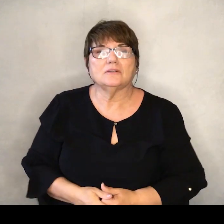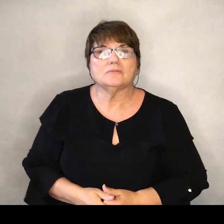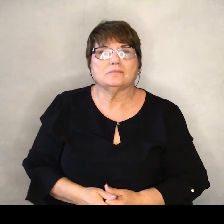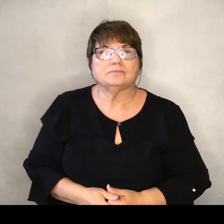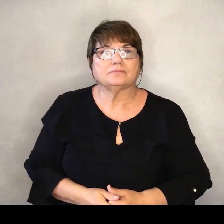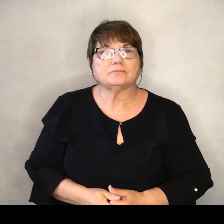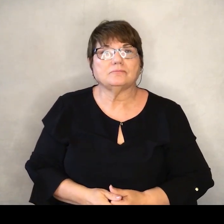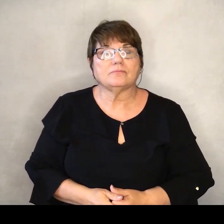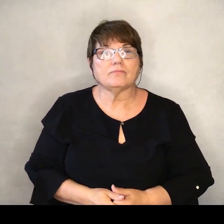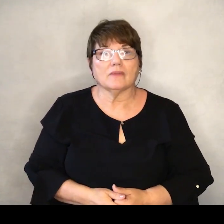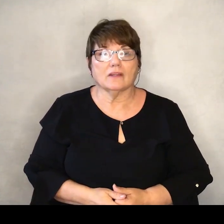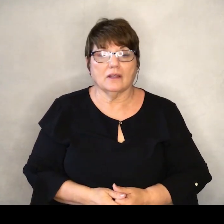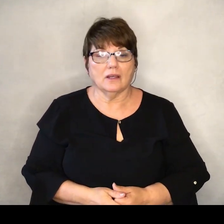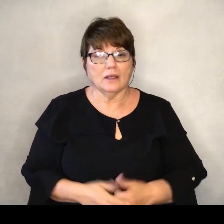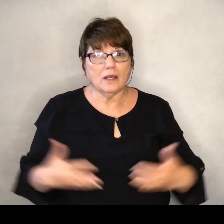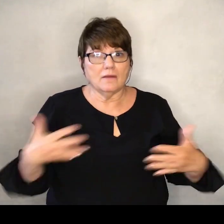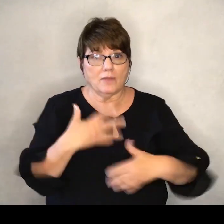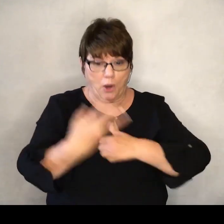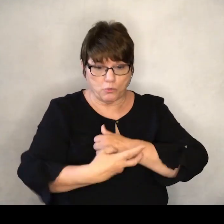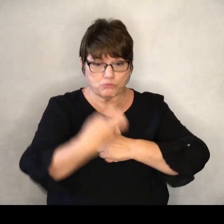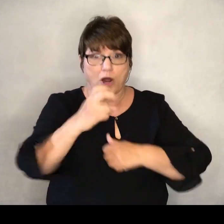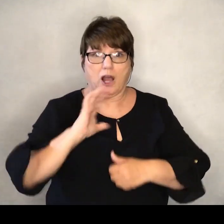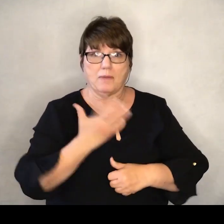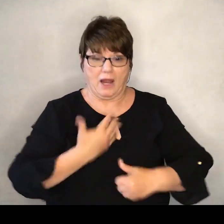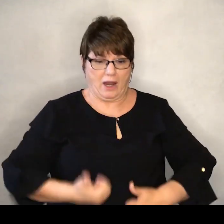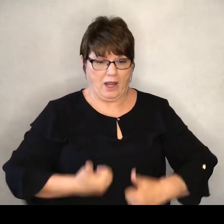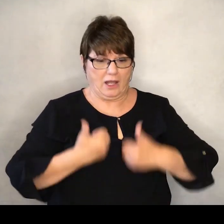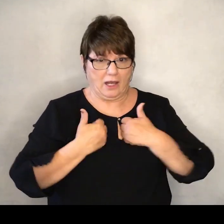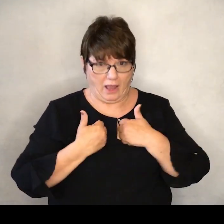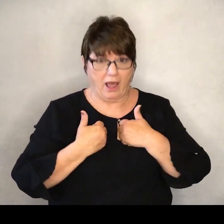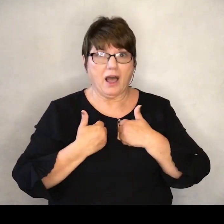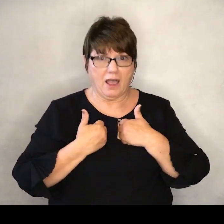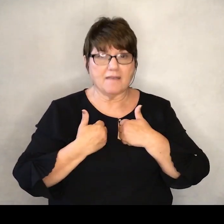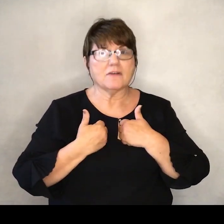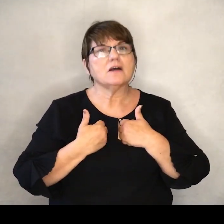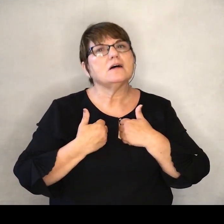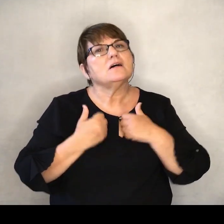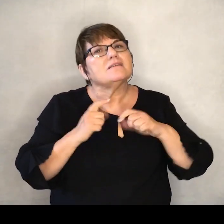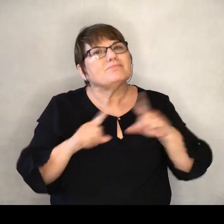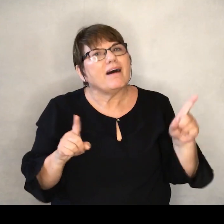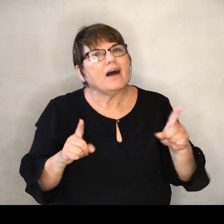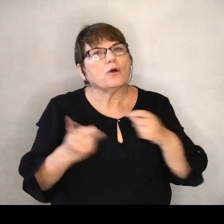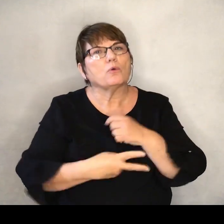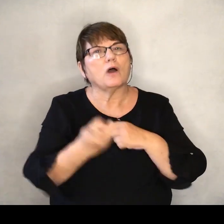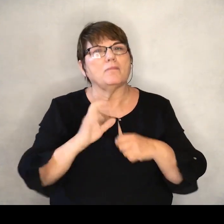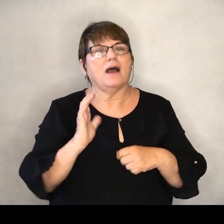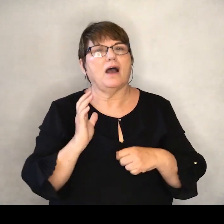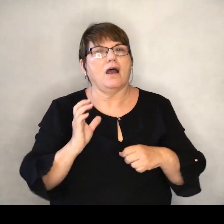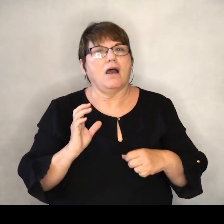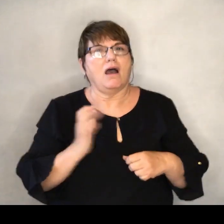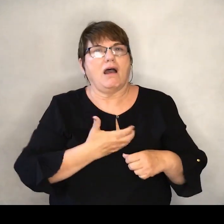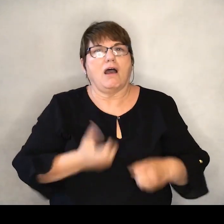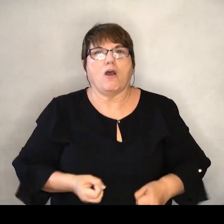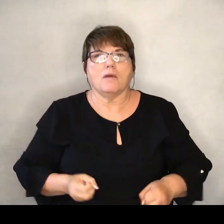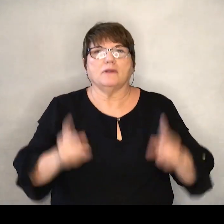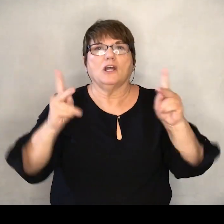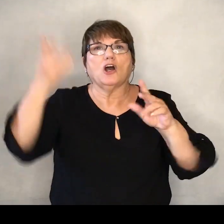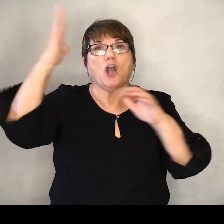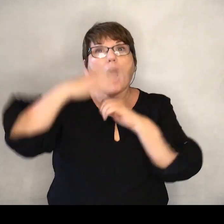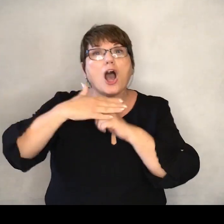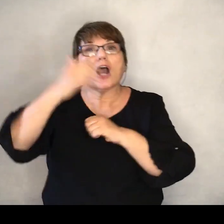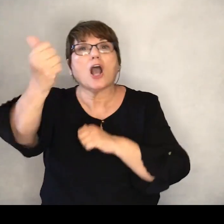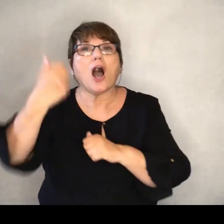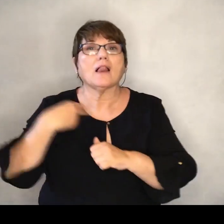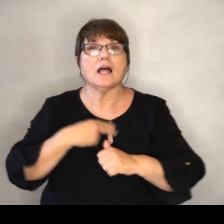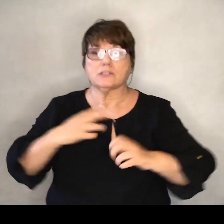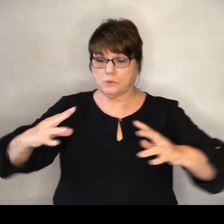Fear not only robs us of life on a personal level. But it robs us of the opportunity that God is calling us to